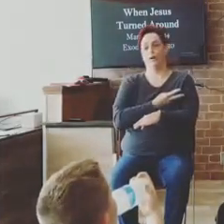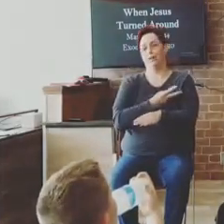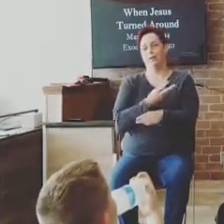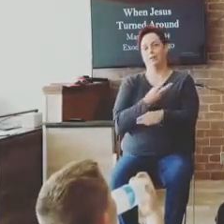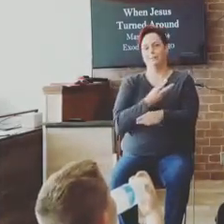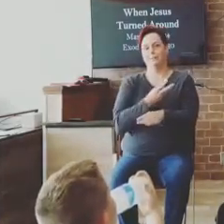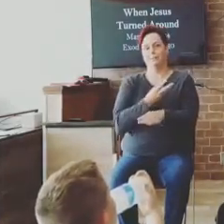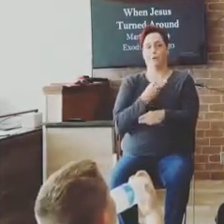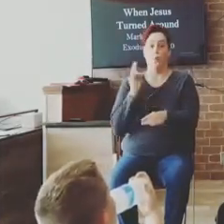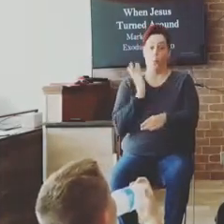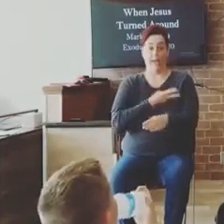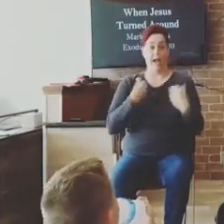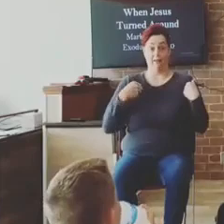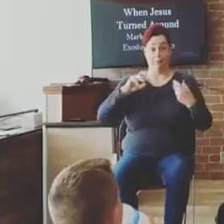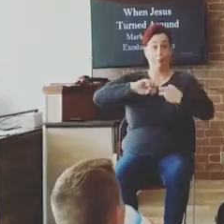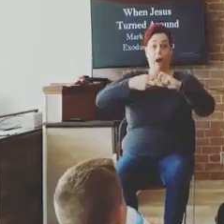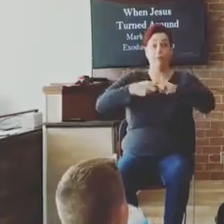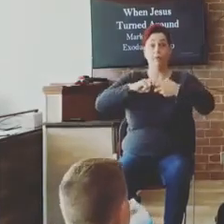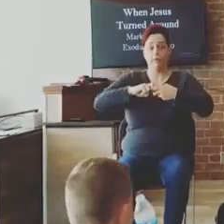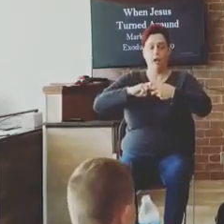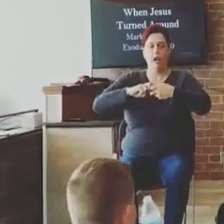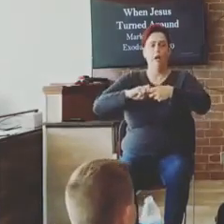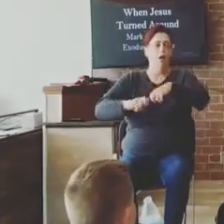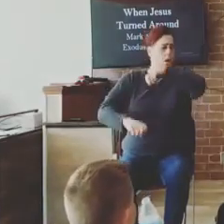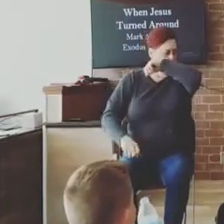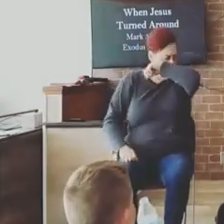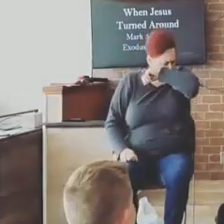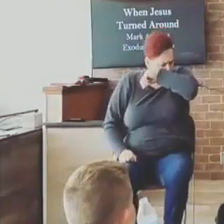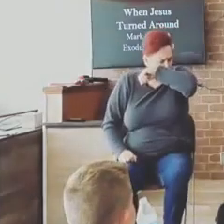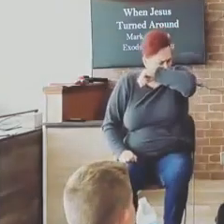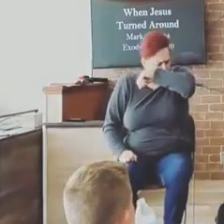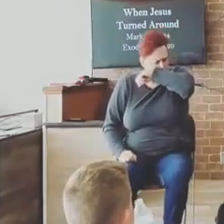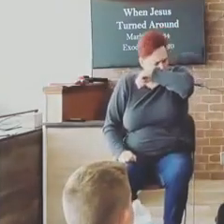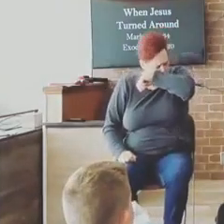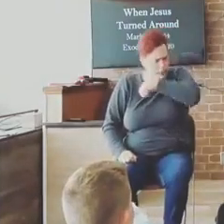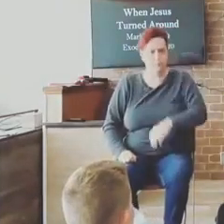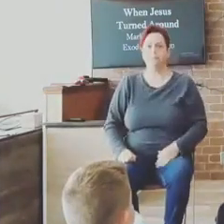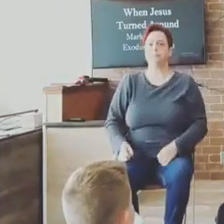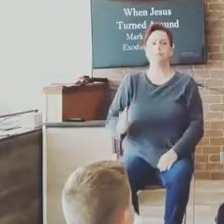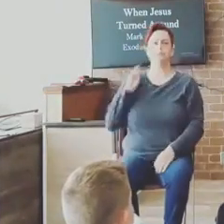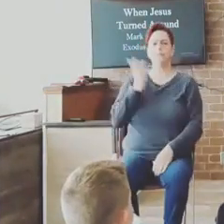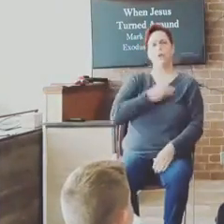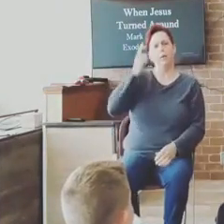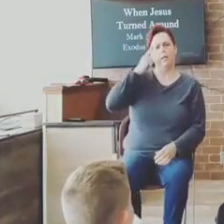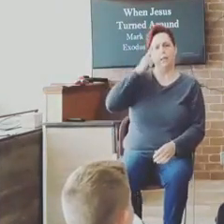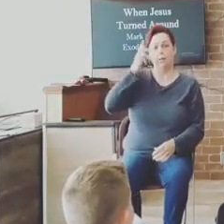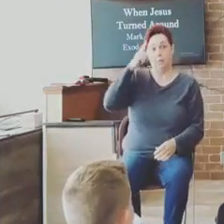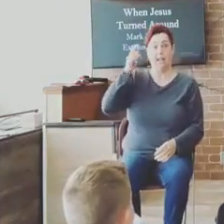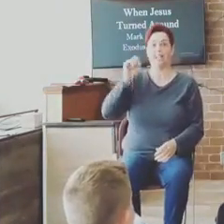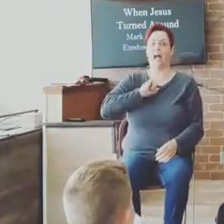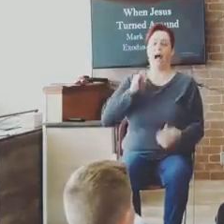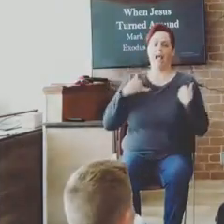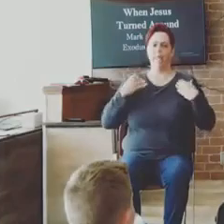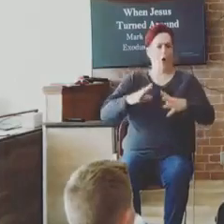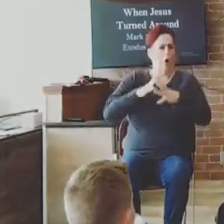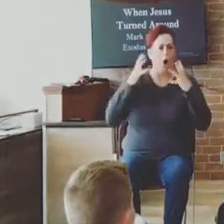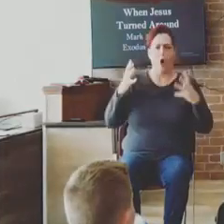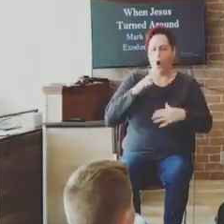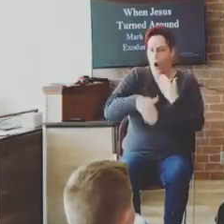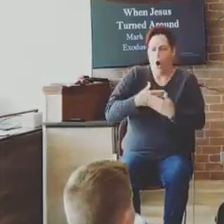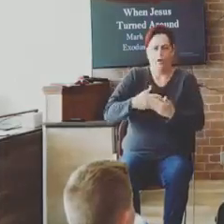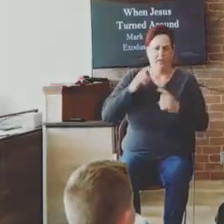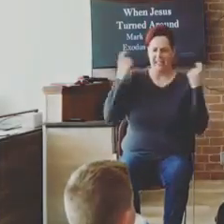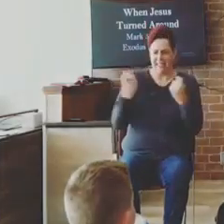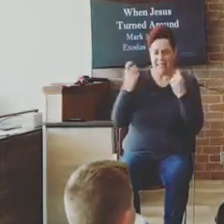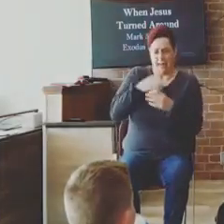fellowship with people. But because I've got all this sin in my life, I've got to clean myself up first. I've got to look all nice, and I've got